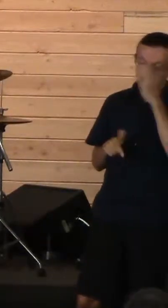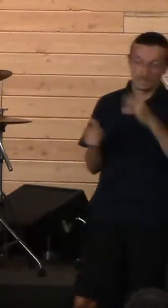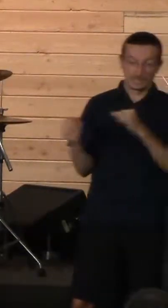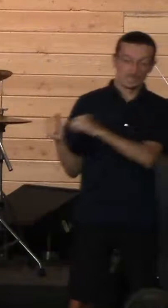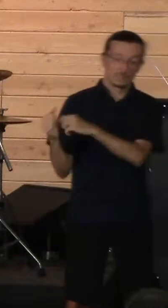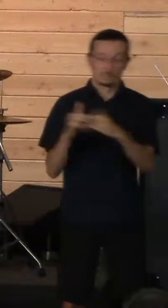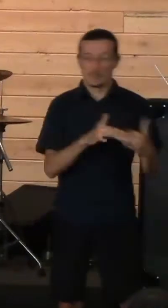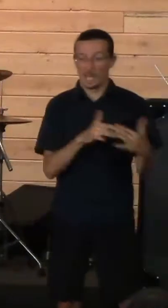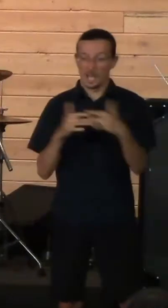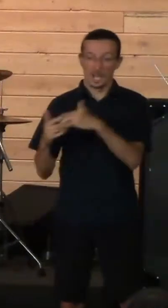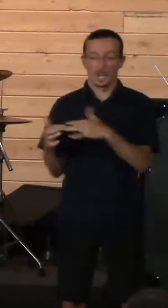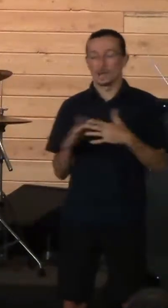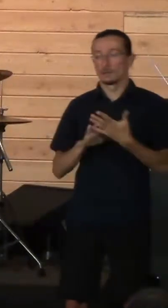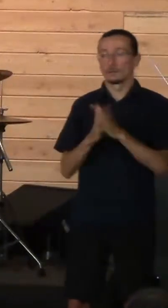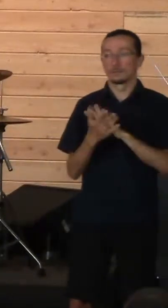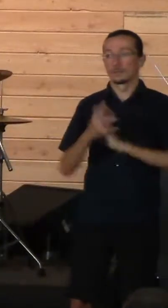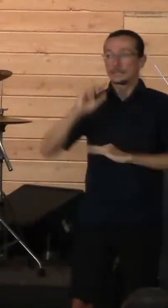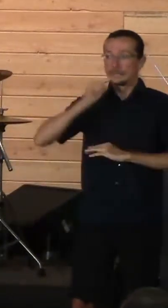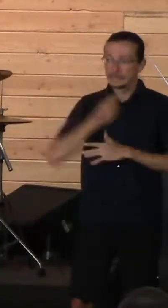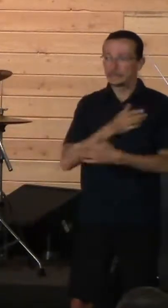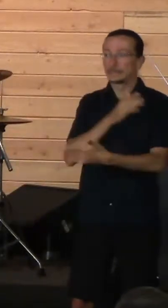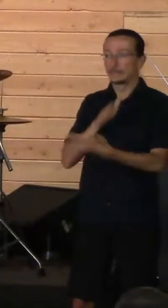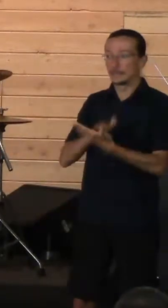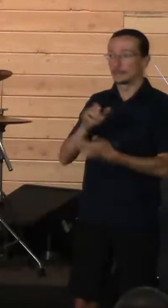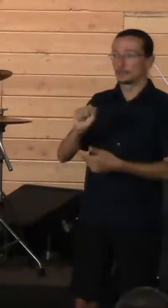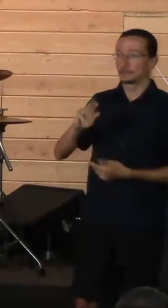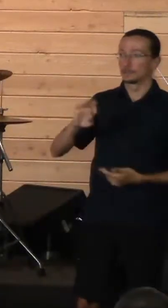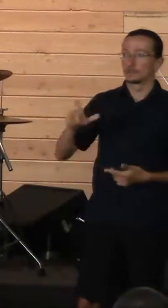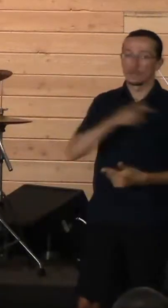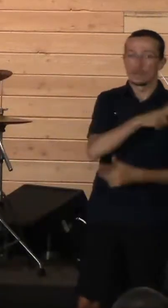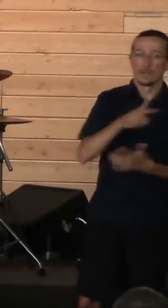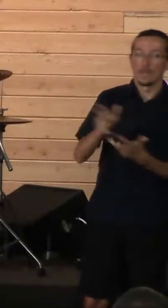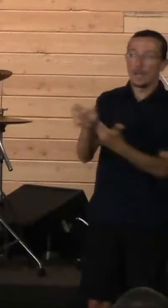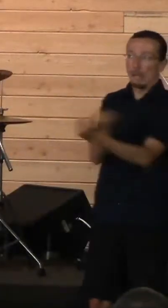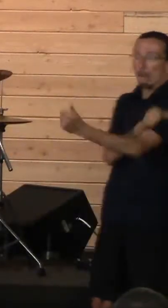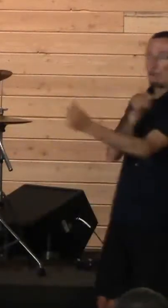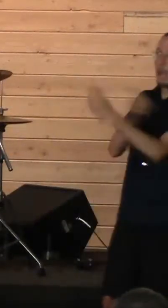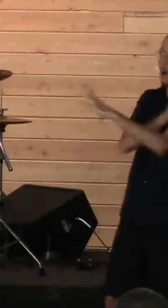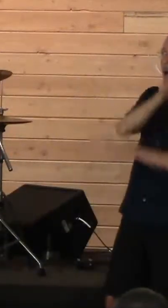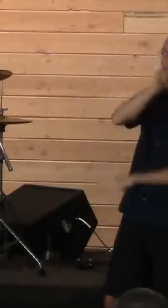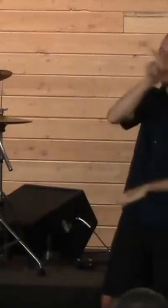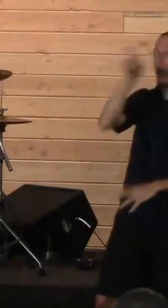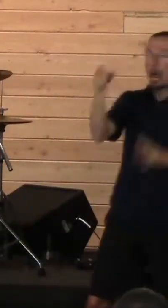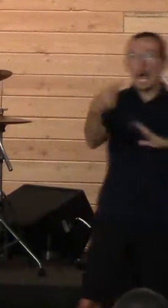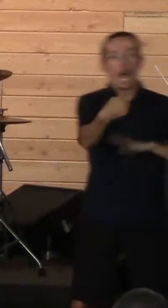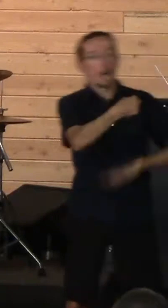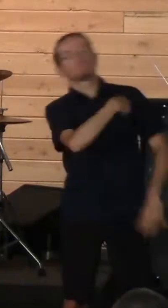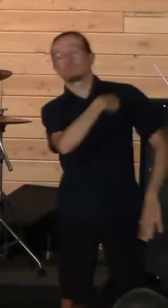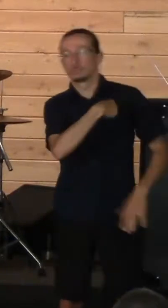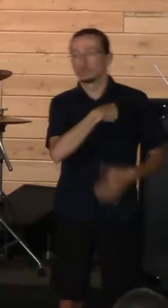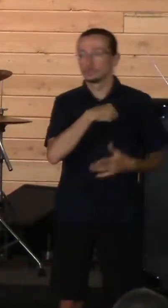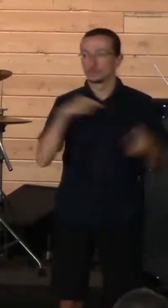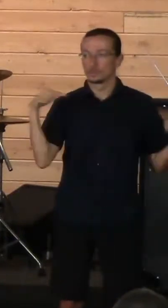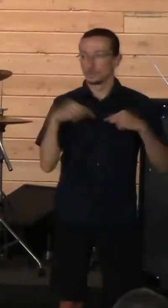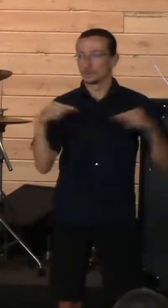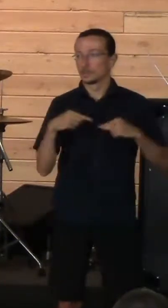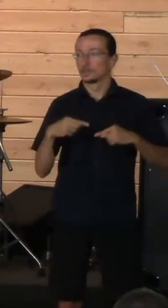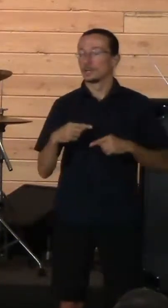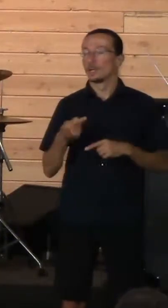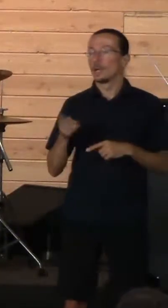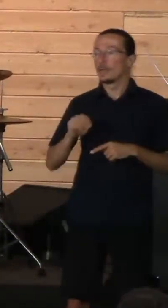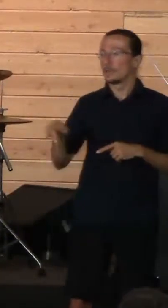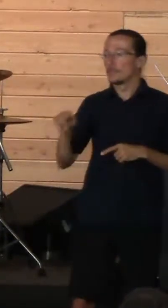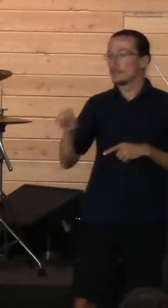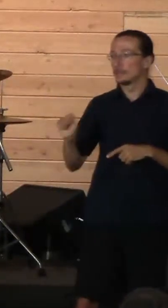against Saul, and the archers hit him, and he was severely wounded by the archers. And then Saul said to his armor bearer, draw your